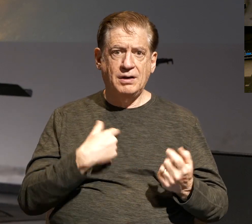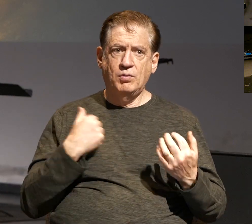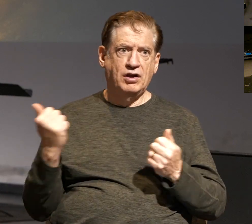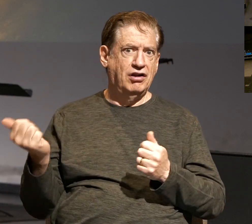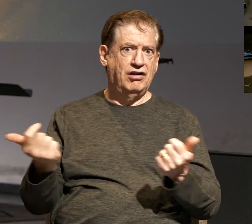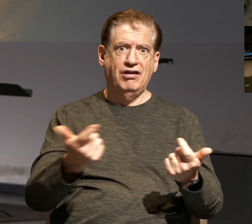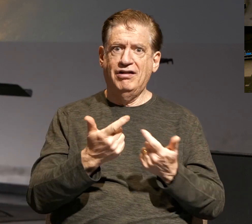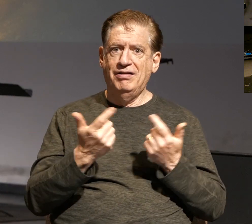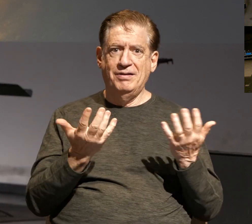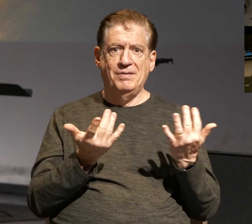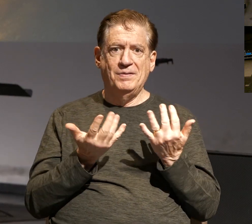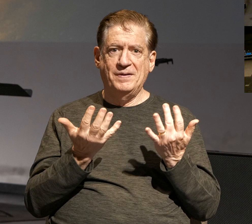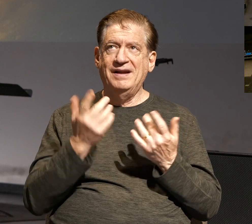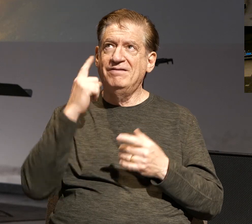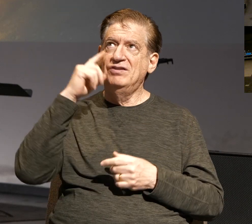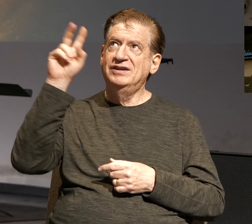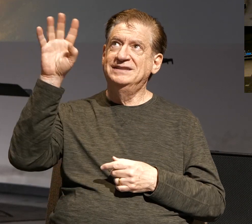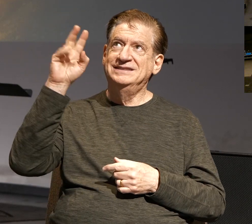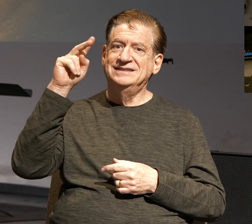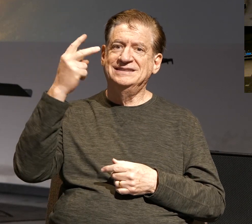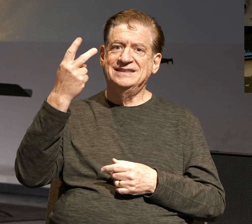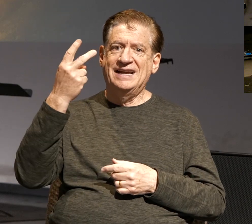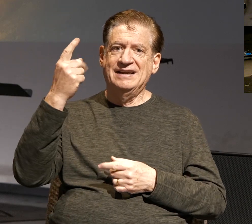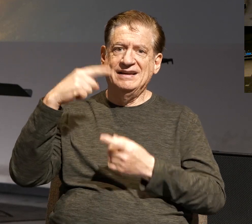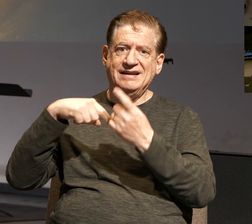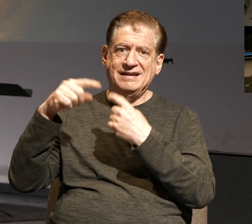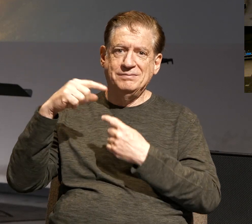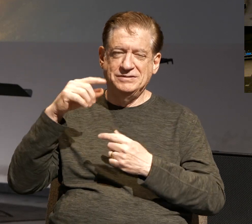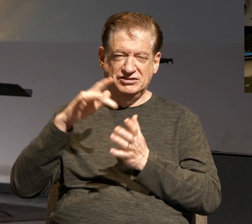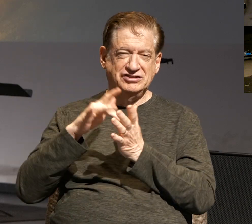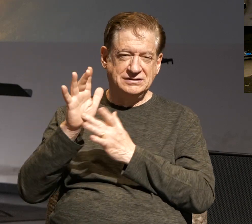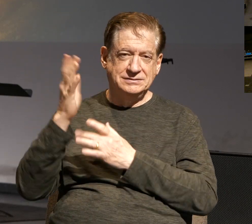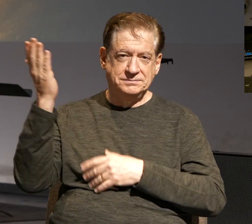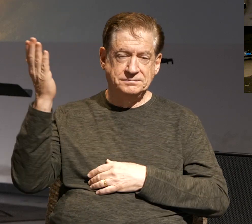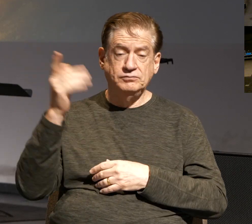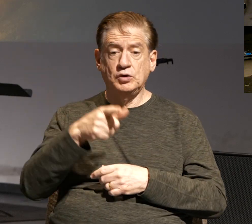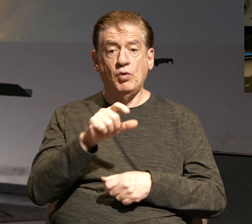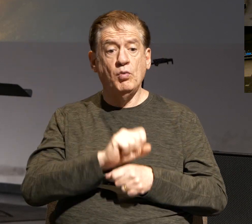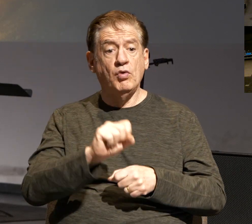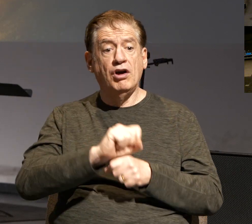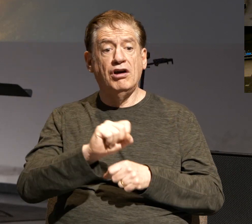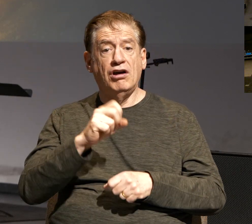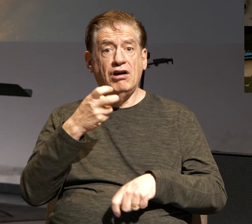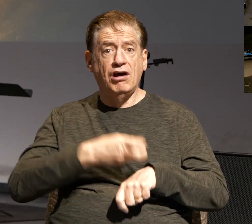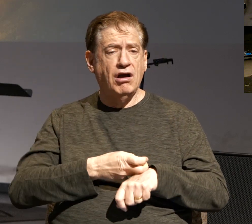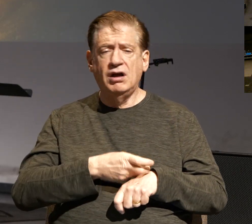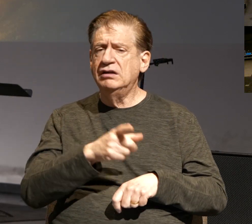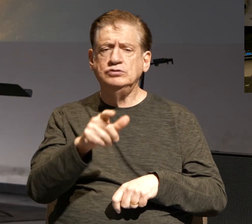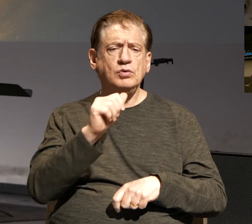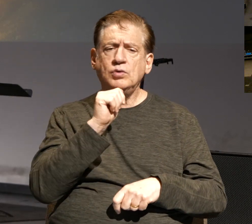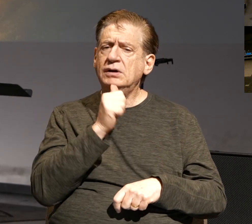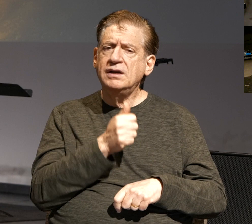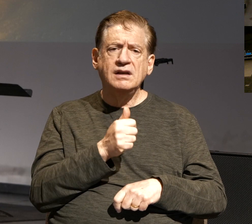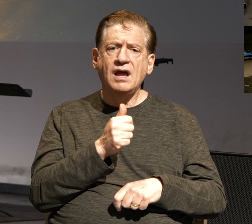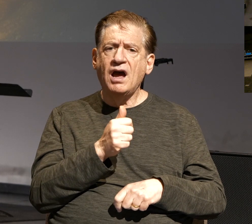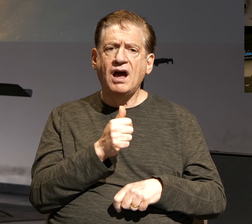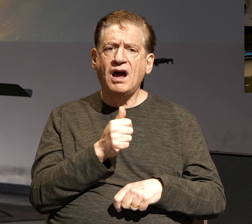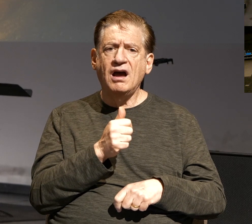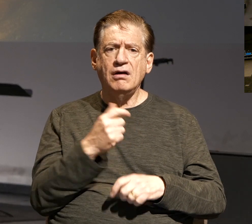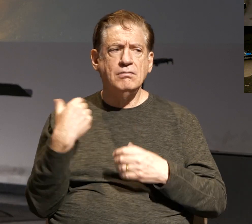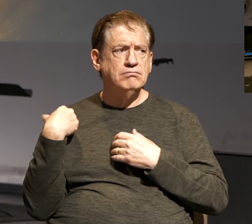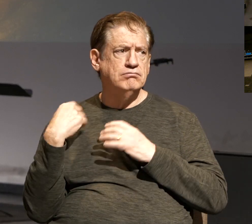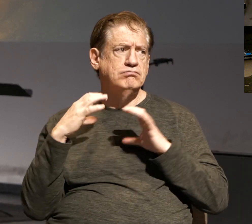second coming of Jesus. Work hard so as not to be a financial burden on people.